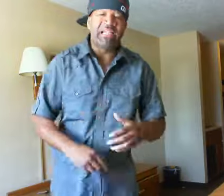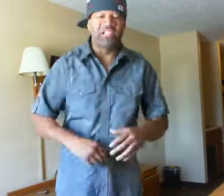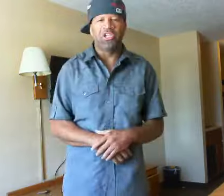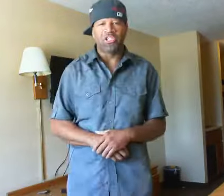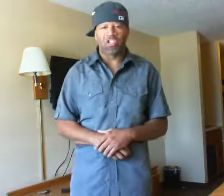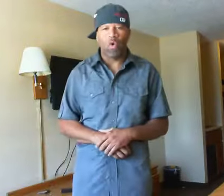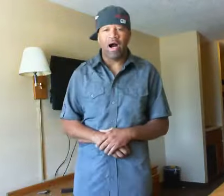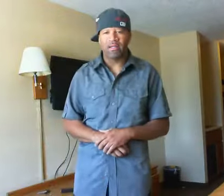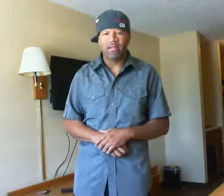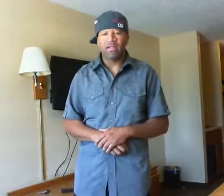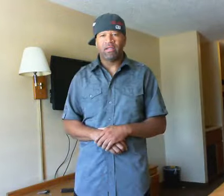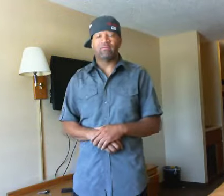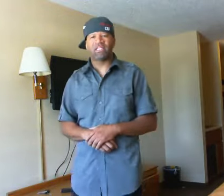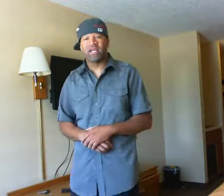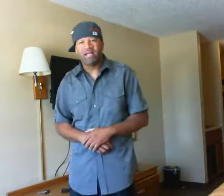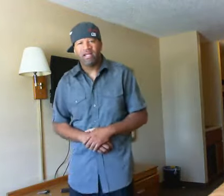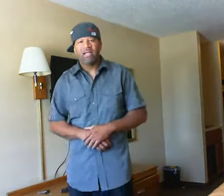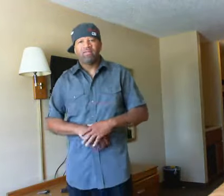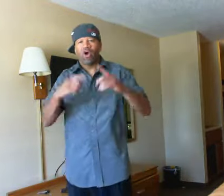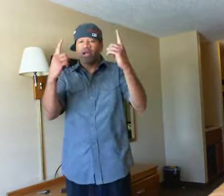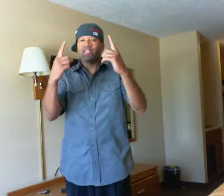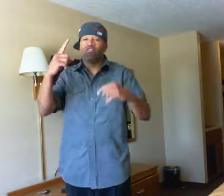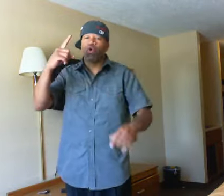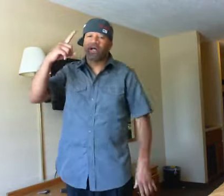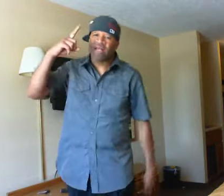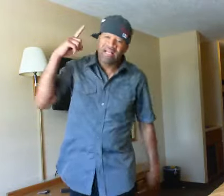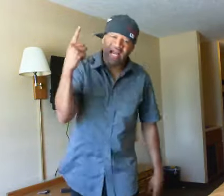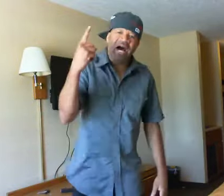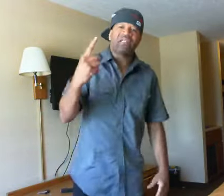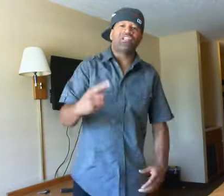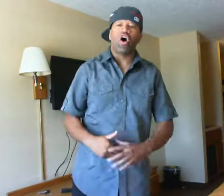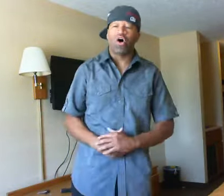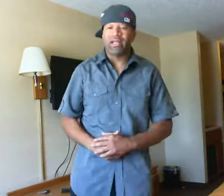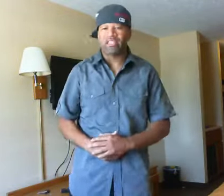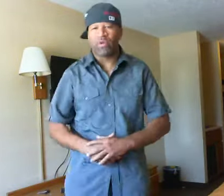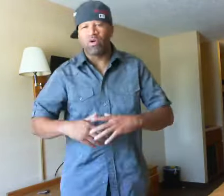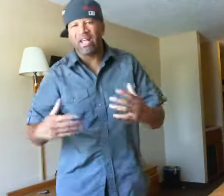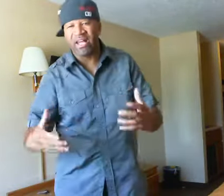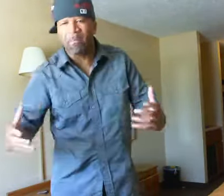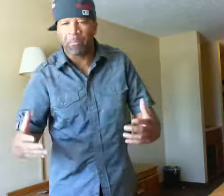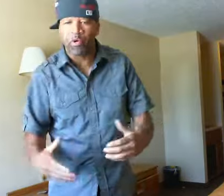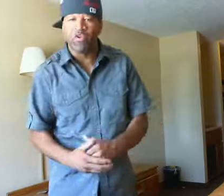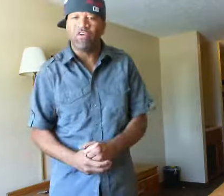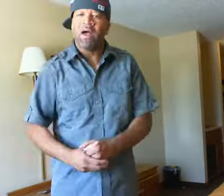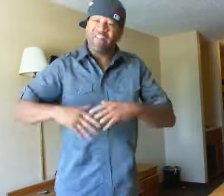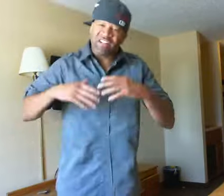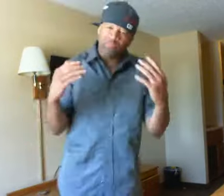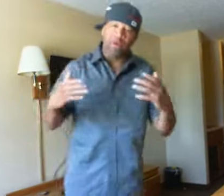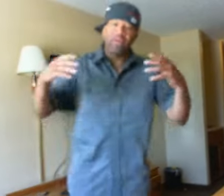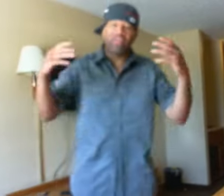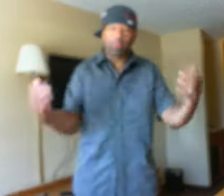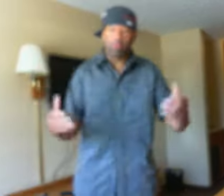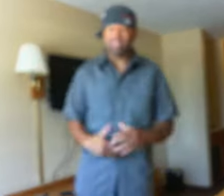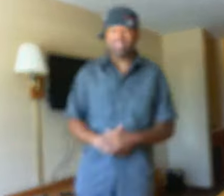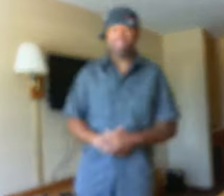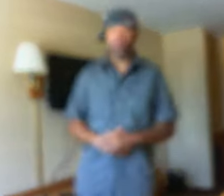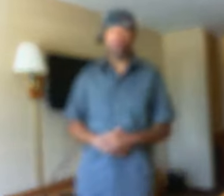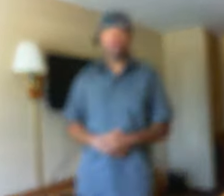is in your squad. You know what sayin'? The audience of one. God is our audience. We gon' let him approve by the spirit and the presence that you bring